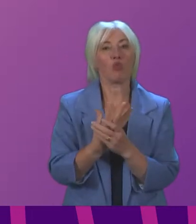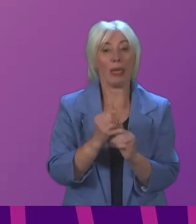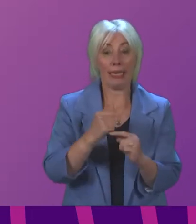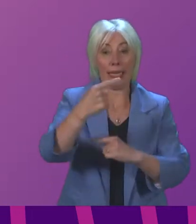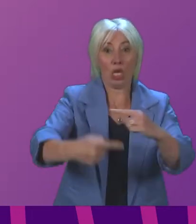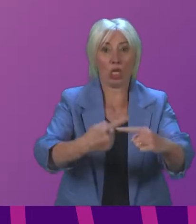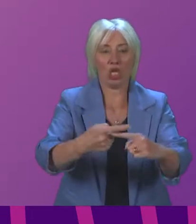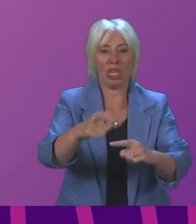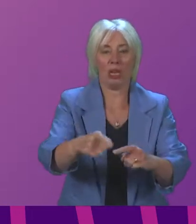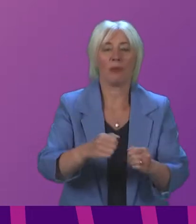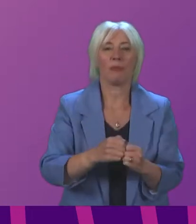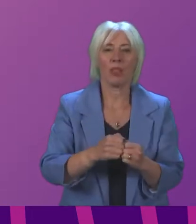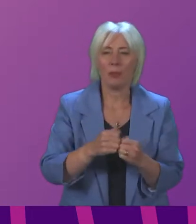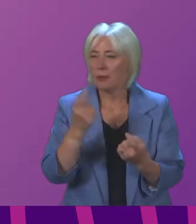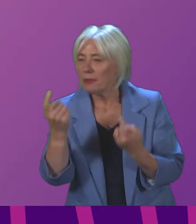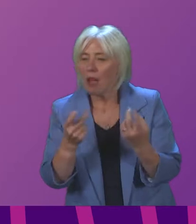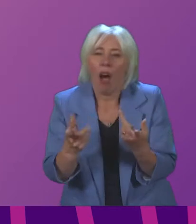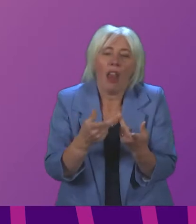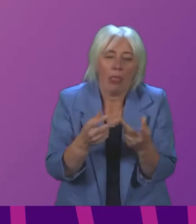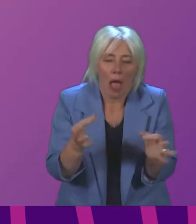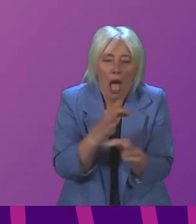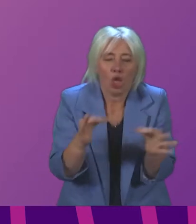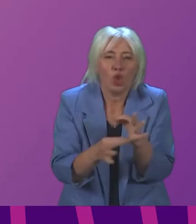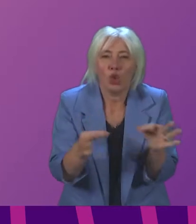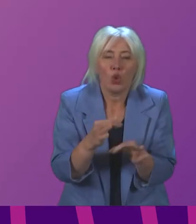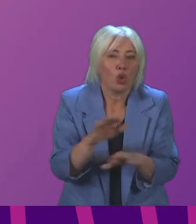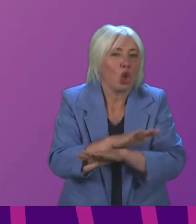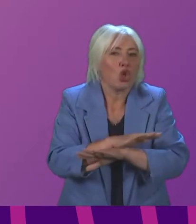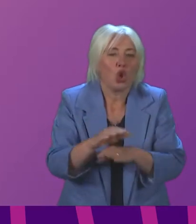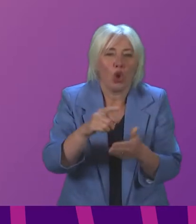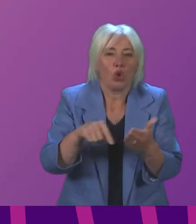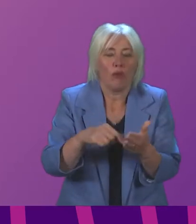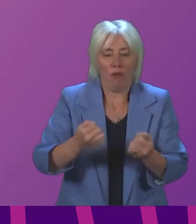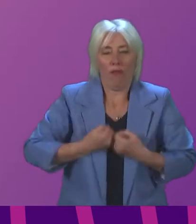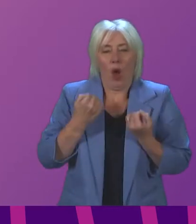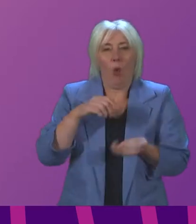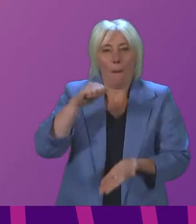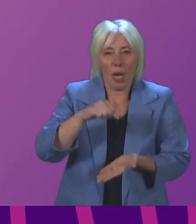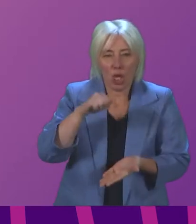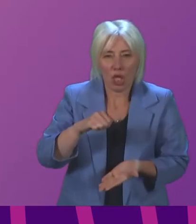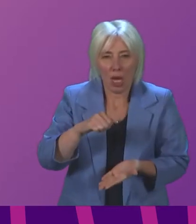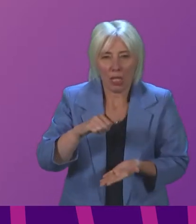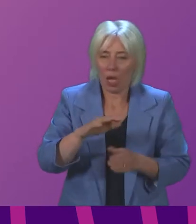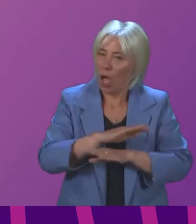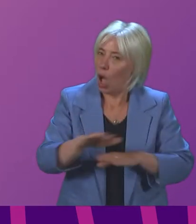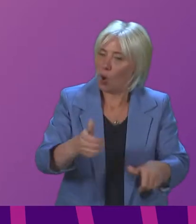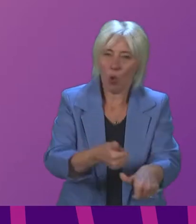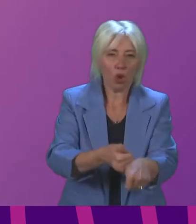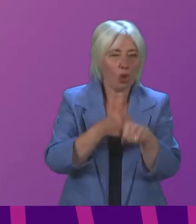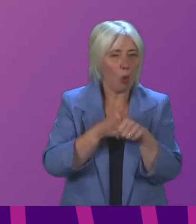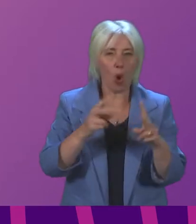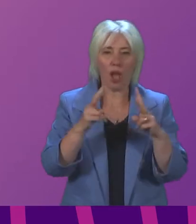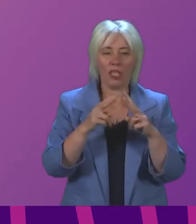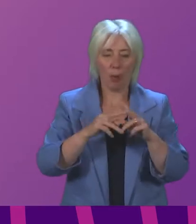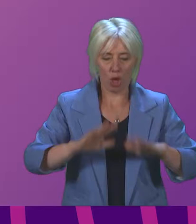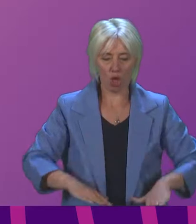that it is going to find another excuse not to vote for the Government's budget and it is not going to support the doubling of the child